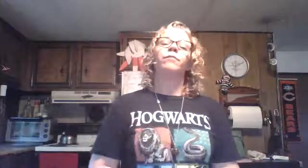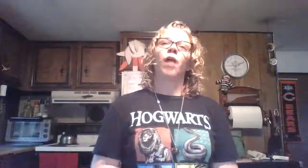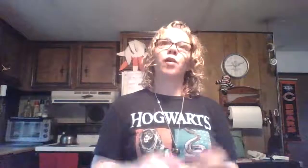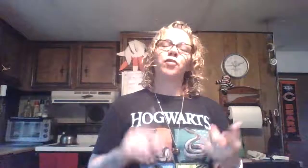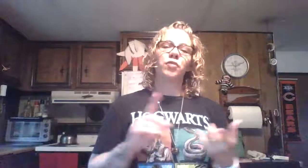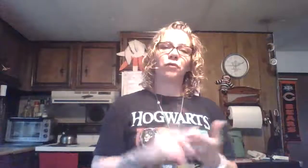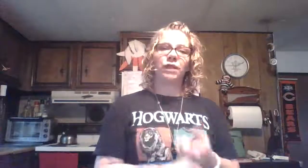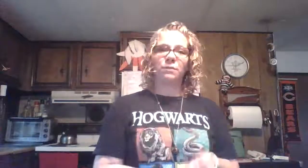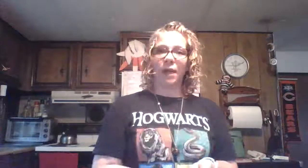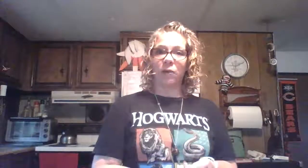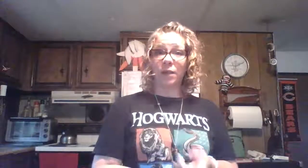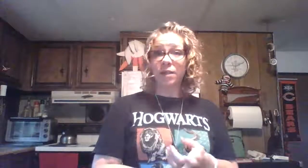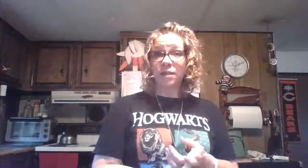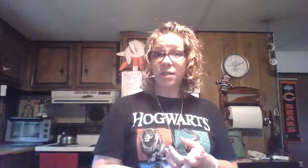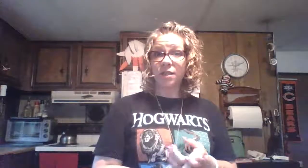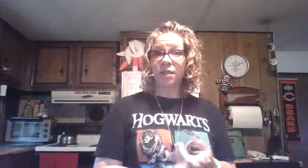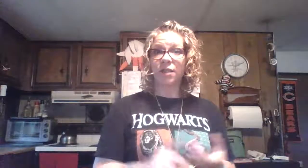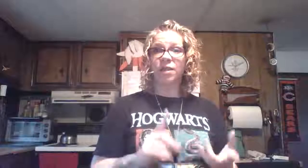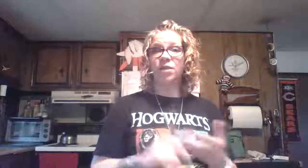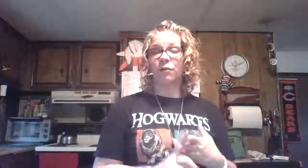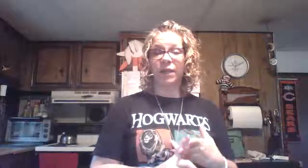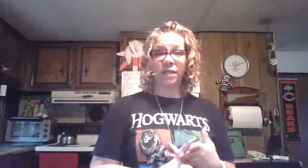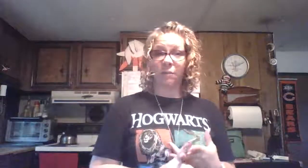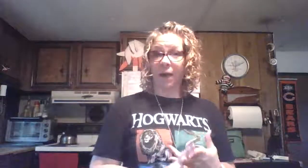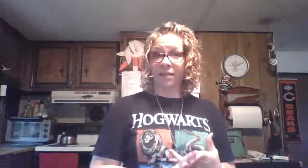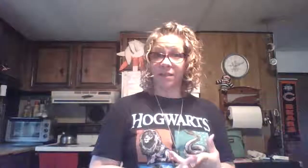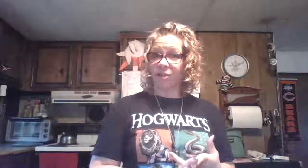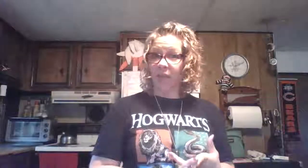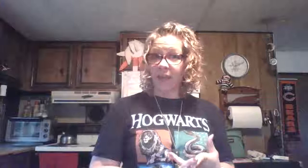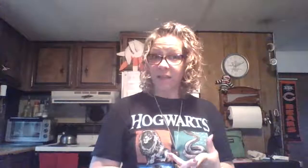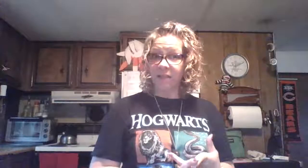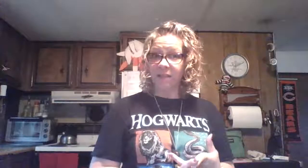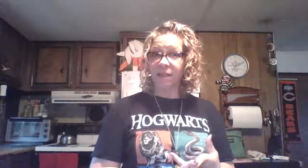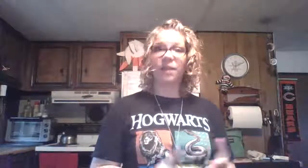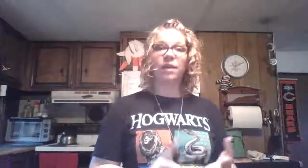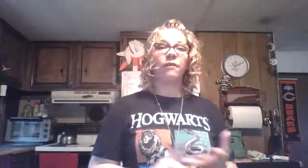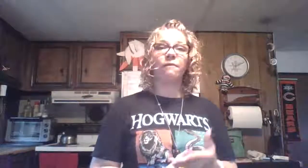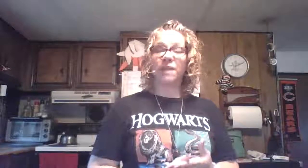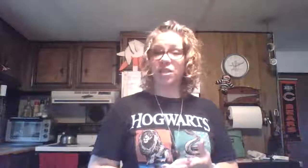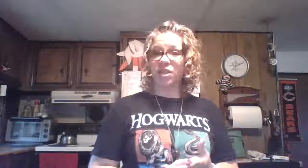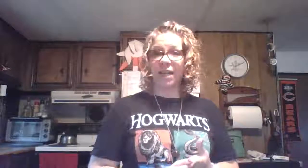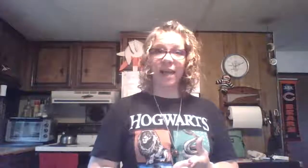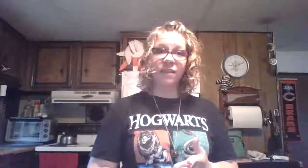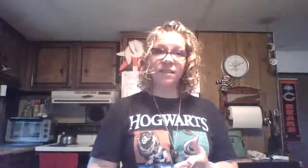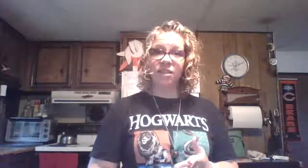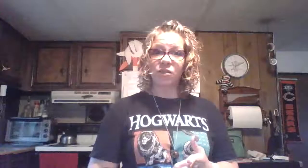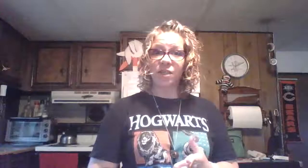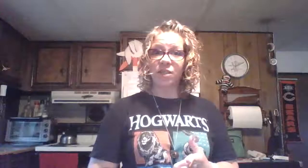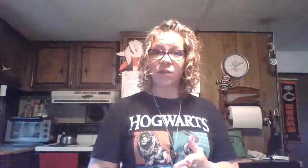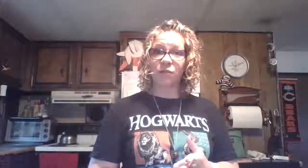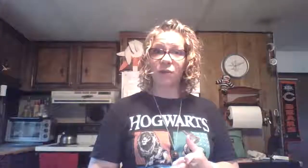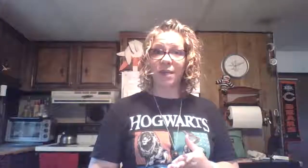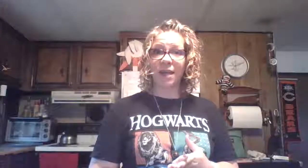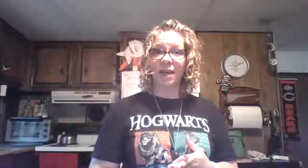Also, don't forget to pay your bills. Don't forget to deposit checks. Finish any errands that you need to do for the weekend.